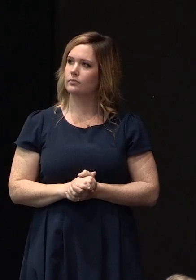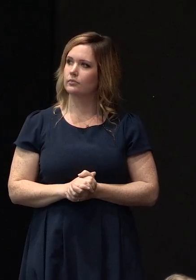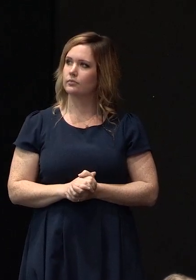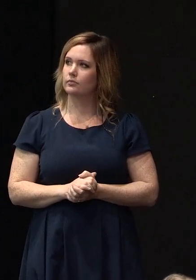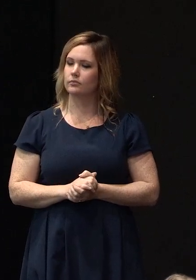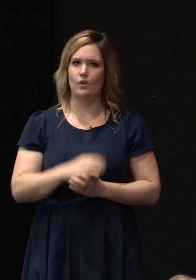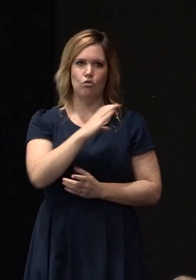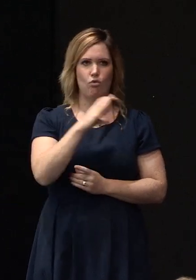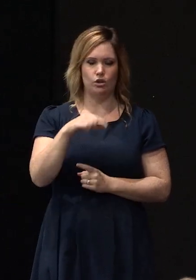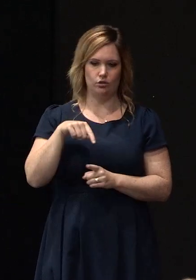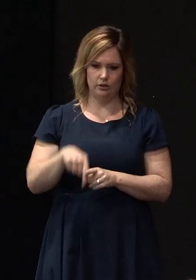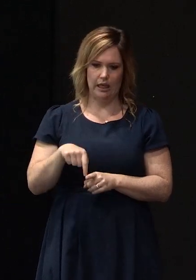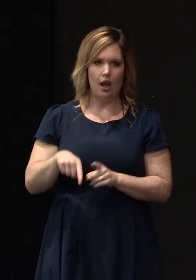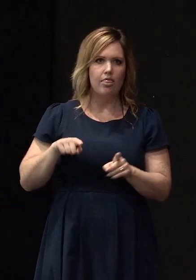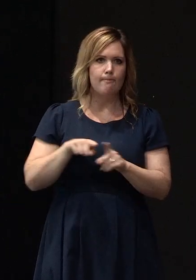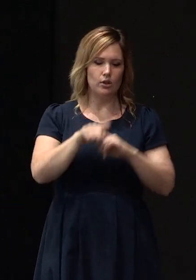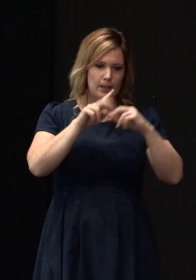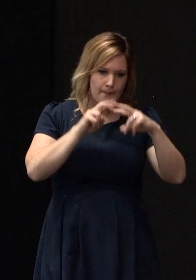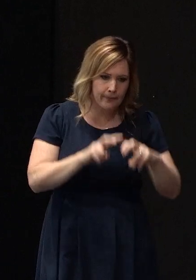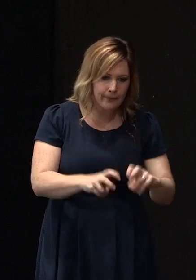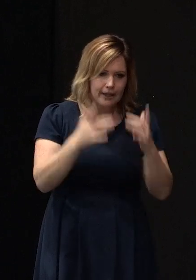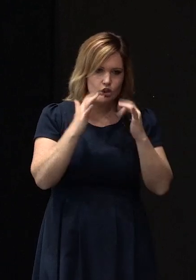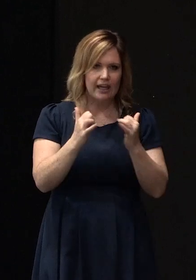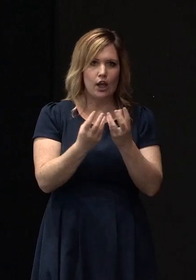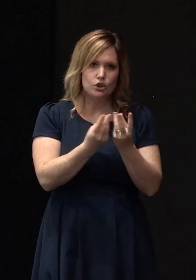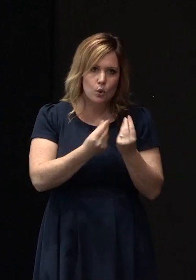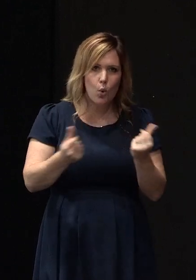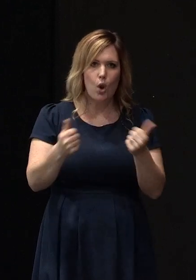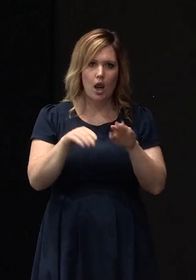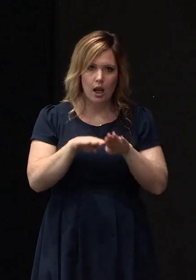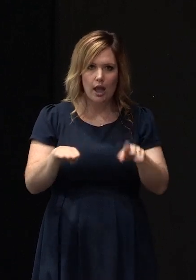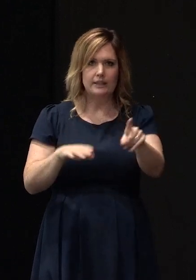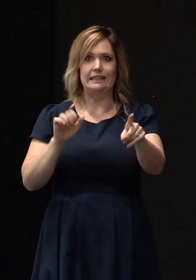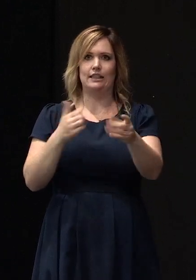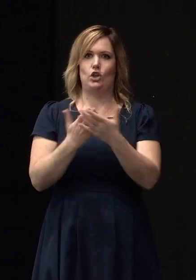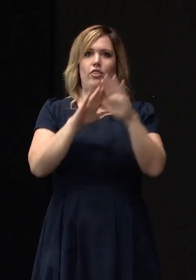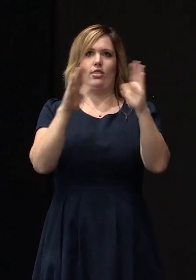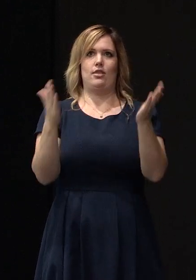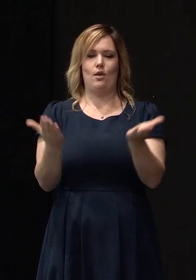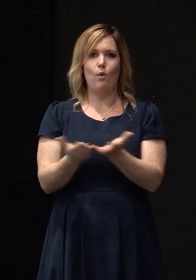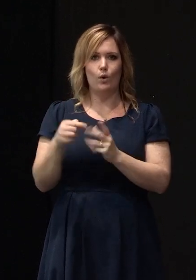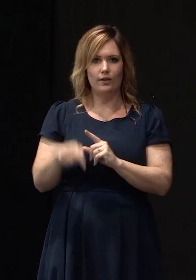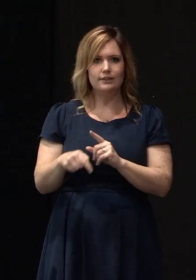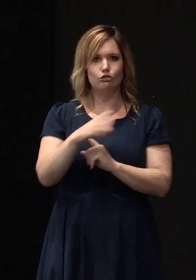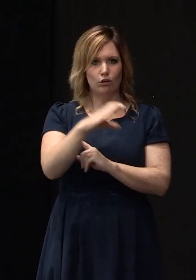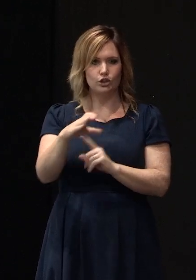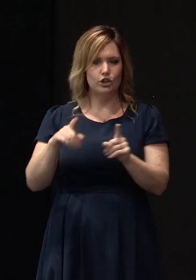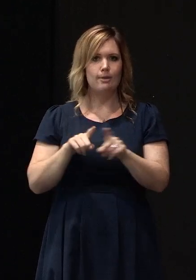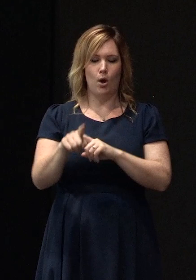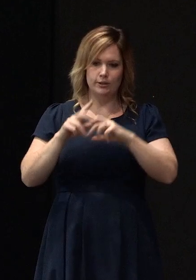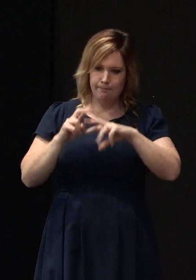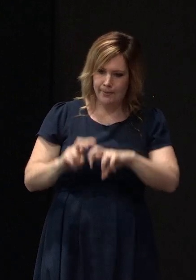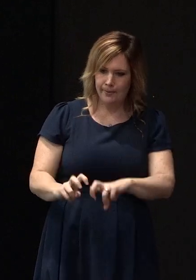investigated city in terms of subsoil conditions in the world on the planet yep yep so and your